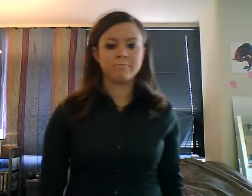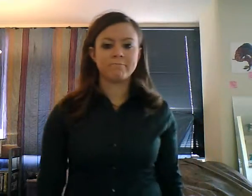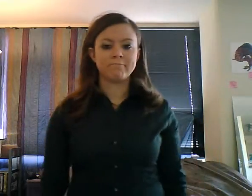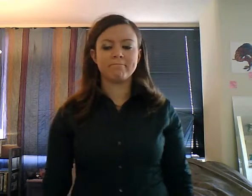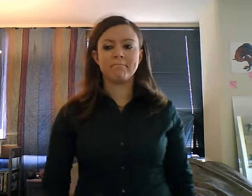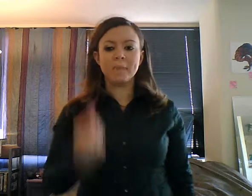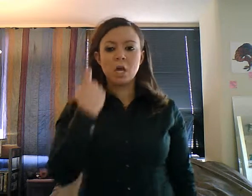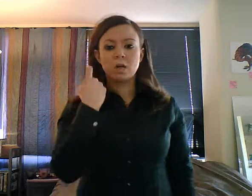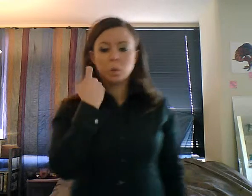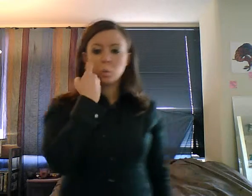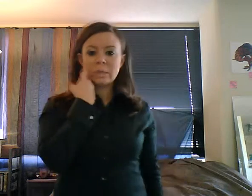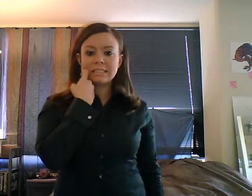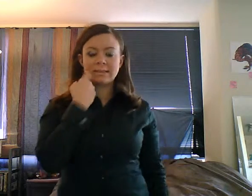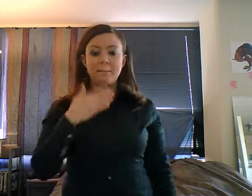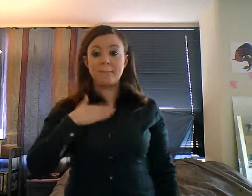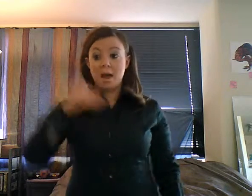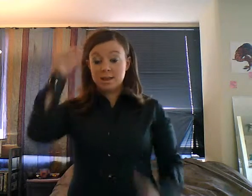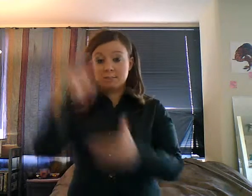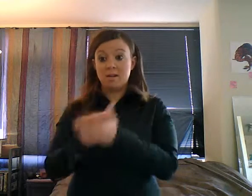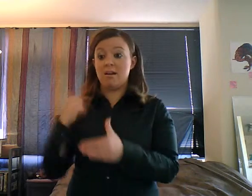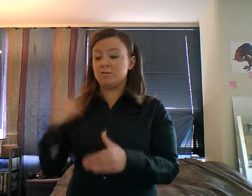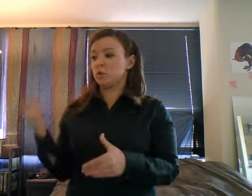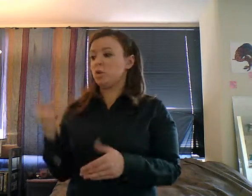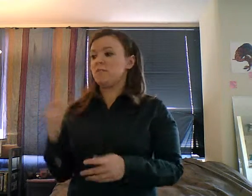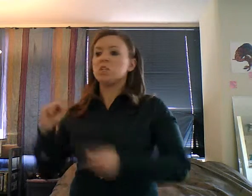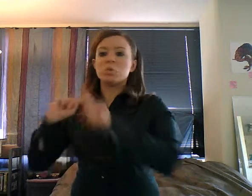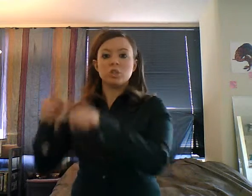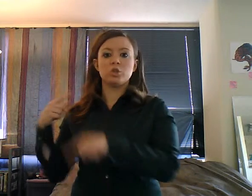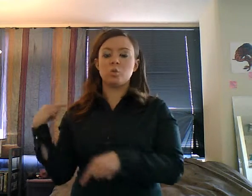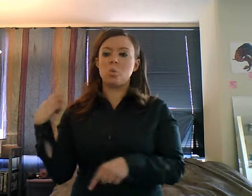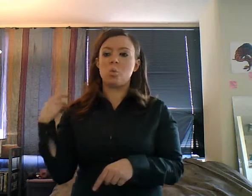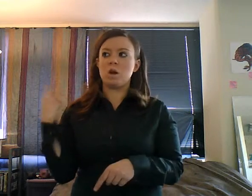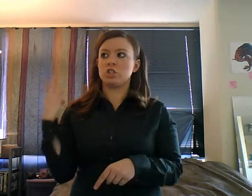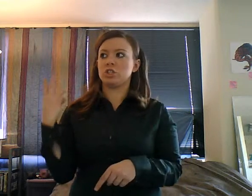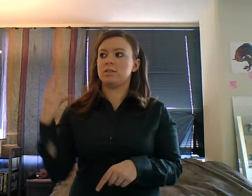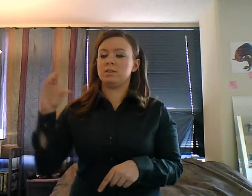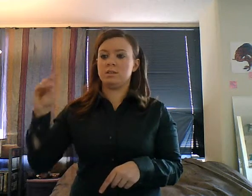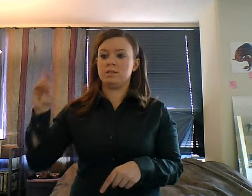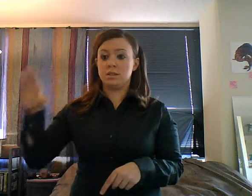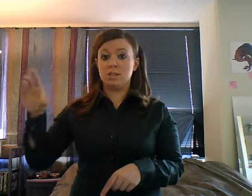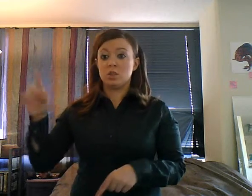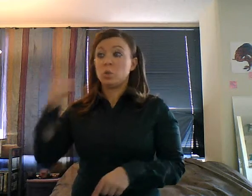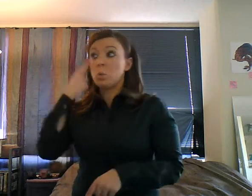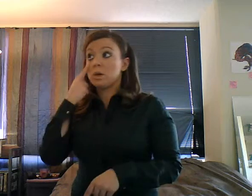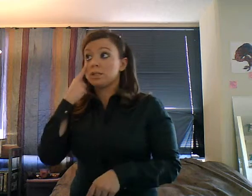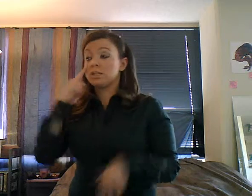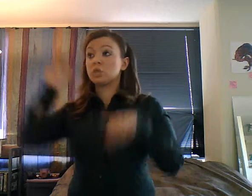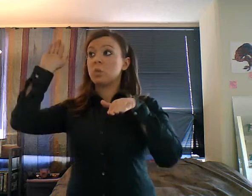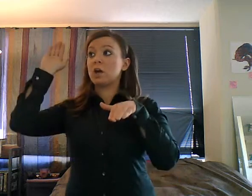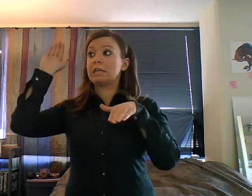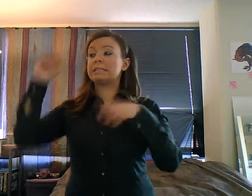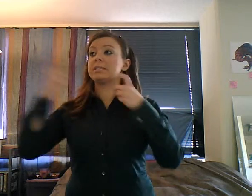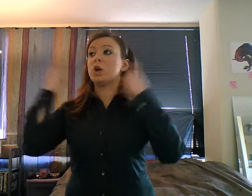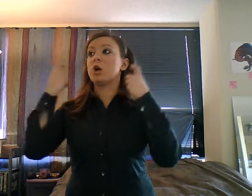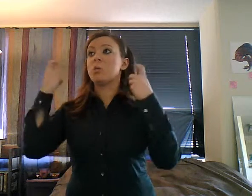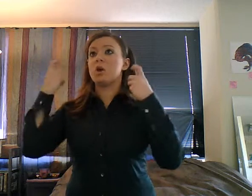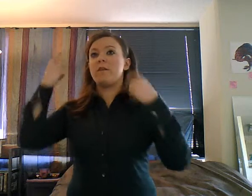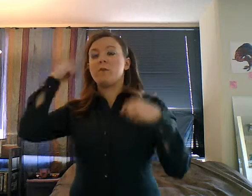Recently, my husband and I went to Washington, D.C. to witness this wedding ceremony of Barack Obama. It was quite an adventure. We